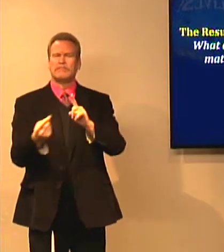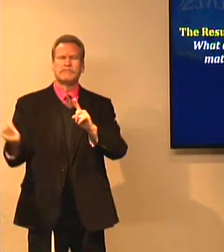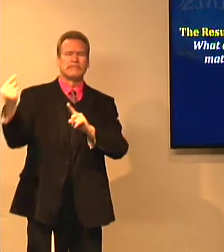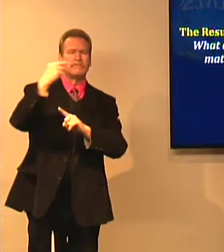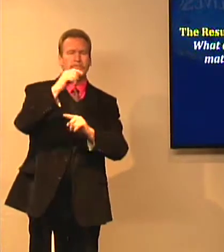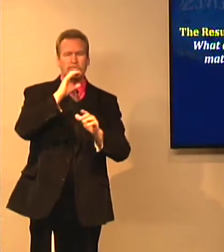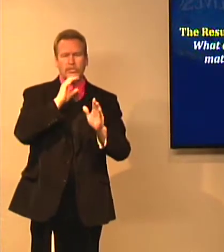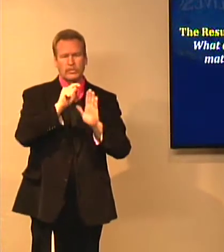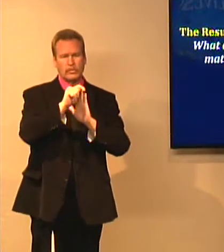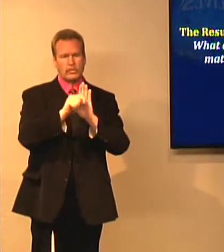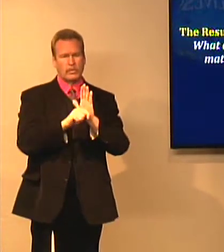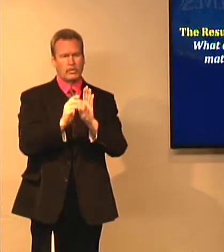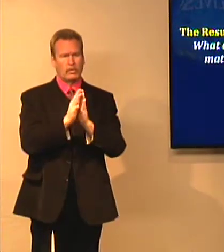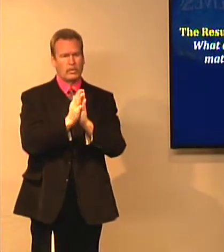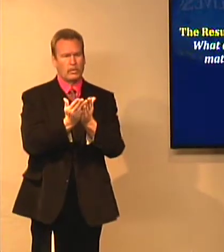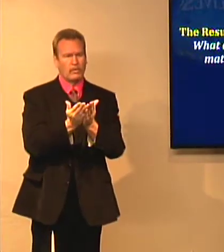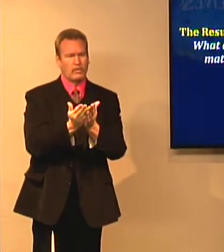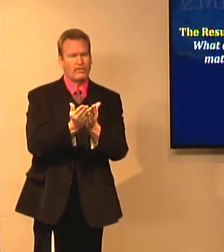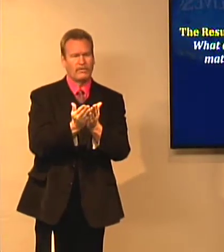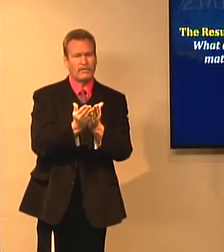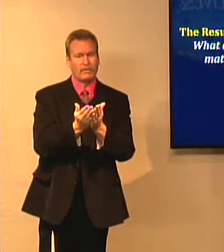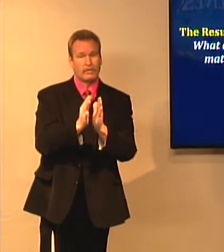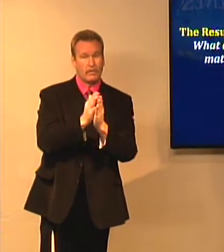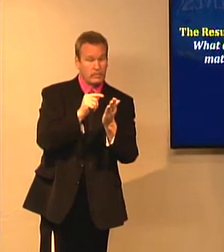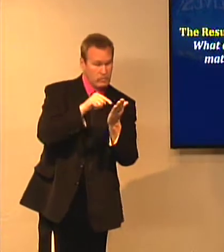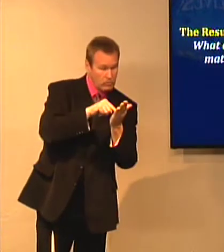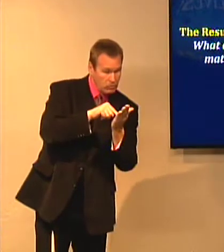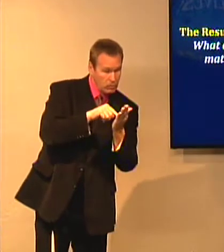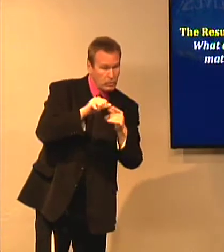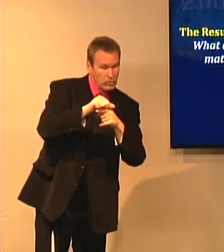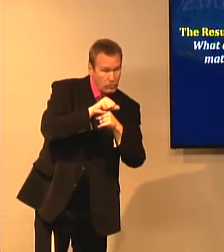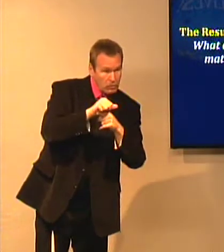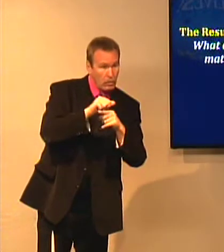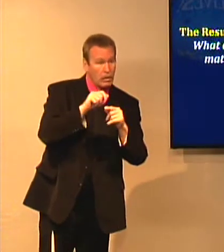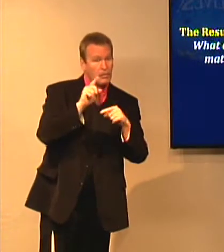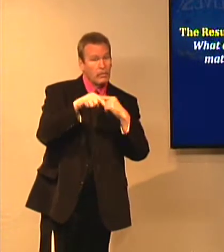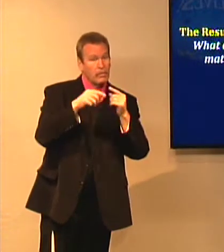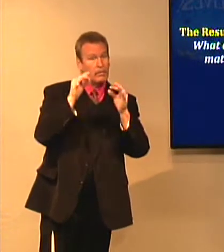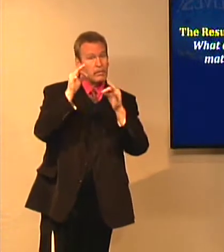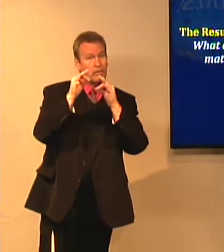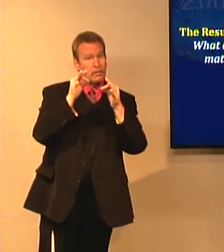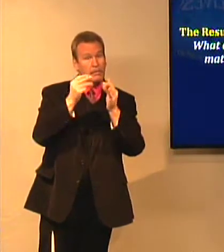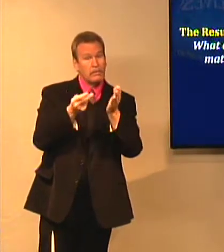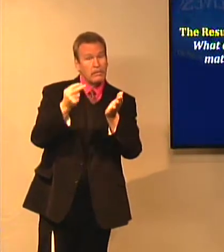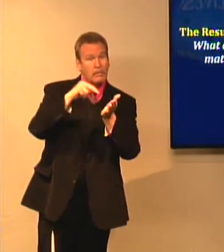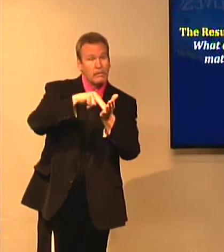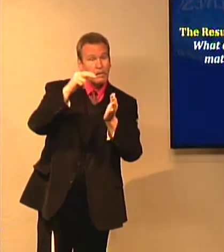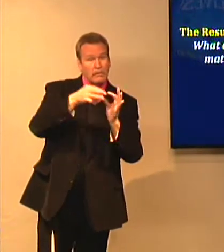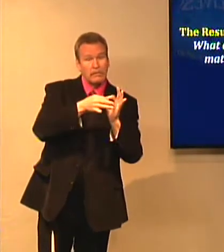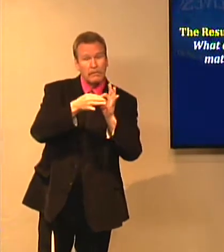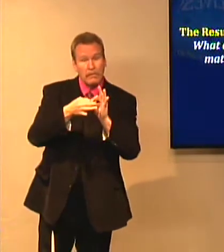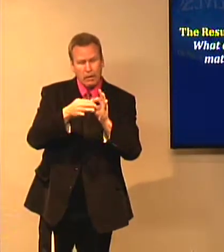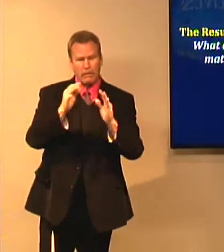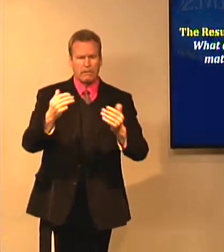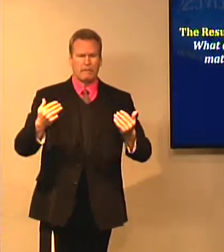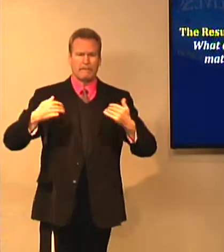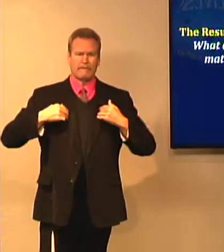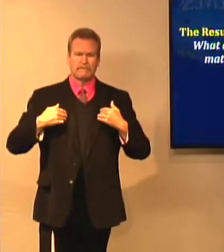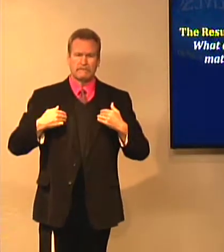in the resurrection. And he says, hey, this was testified about in the scriptures. In the Old Testament, there was a prophecy that Jesus Christ would raise from the